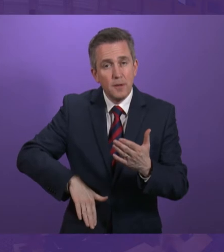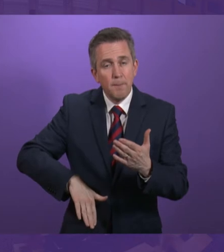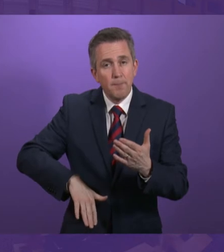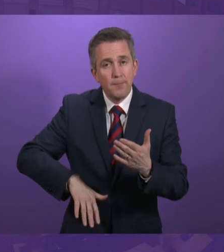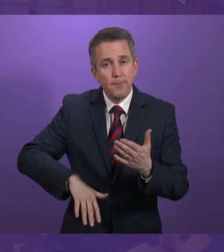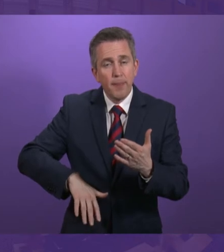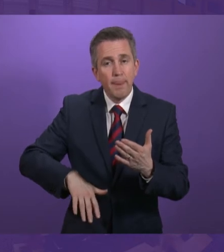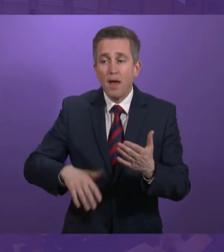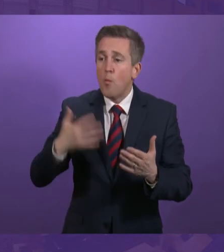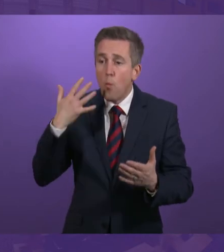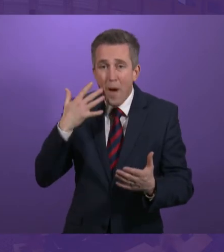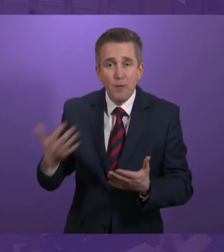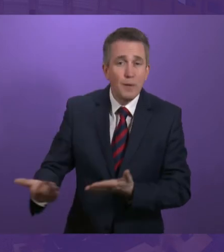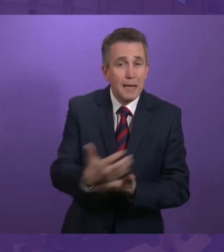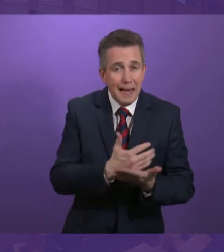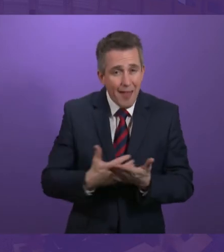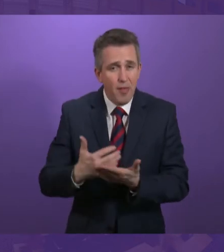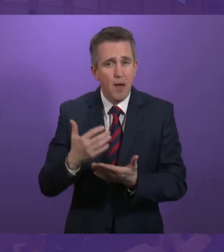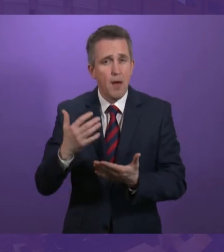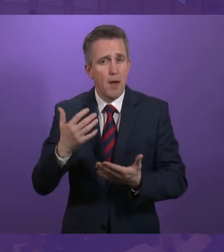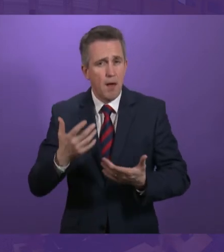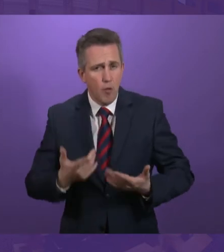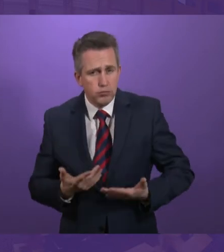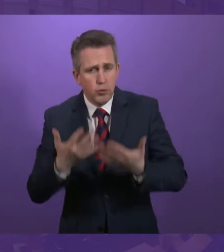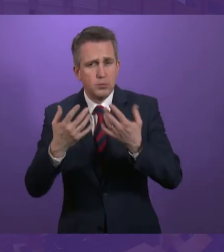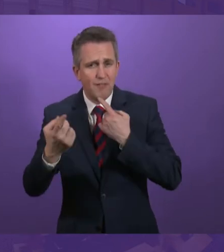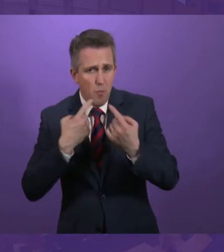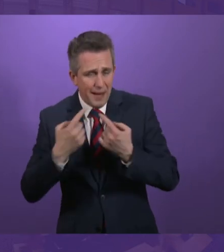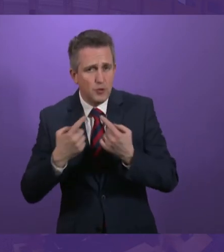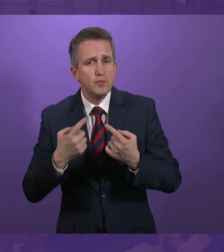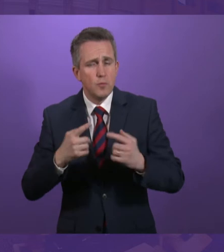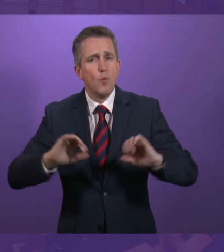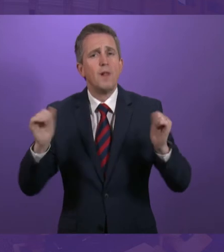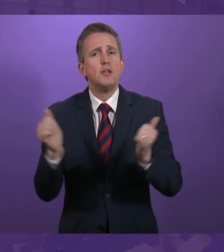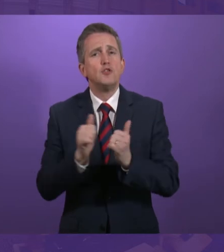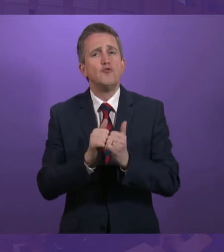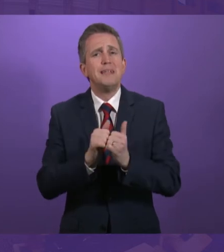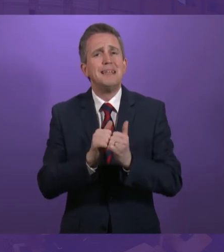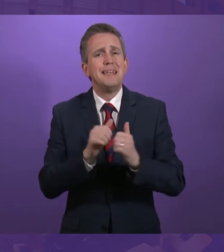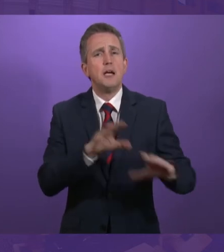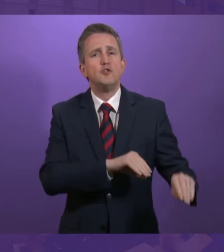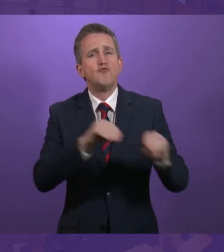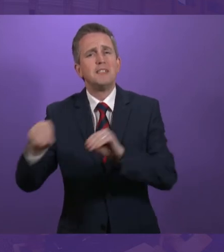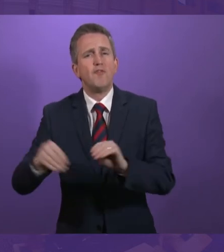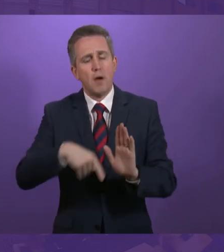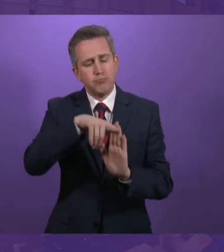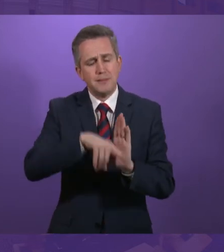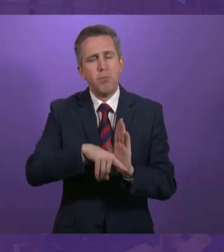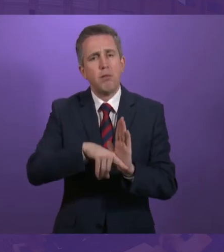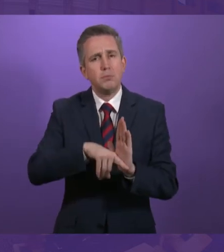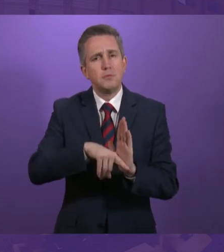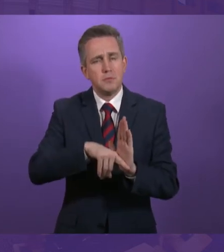members will be able to see that we will develop a transfer principles that underpin our transfer